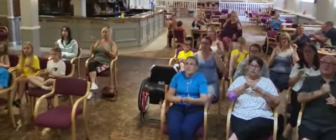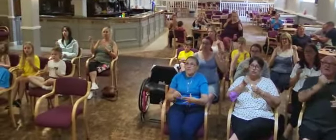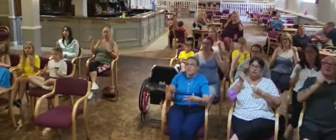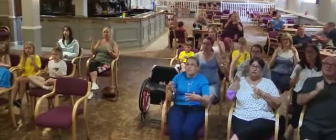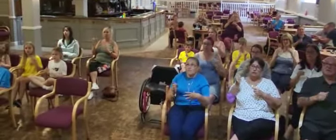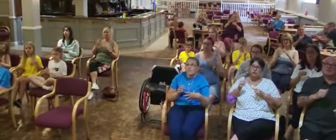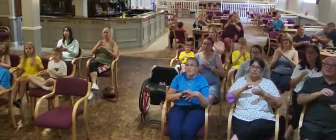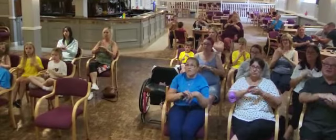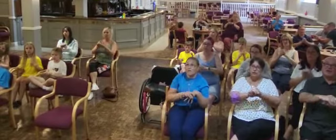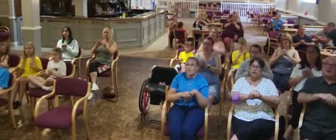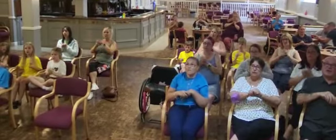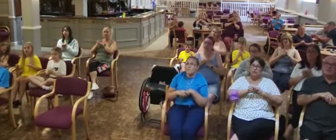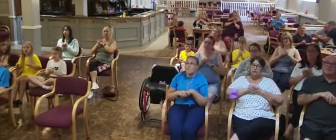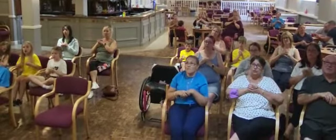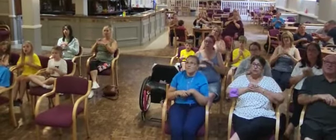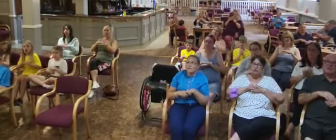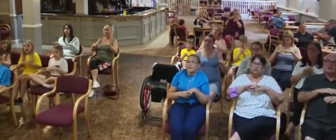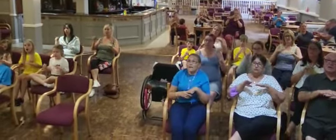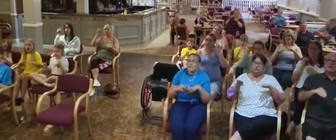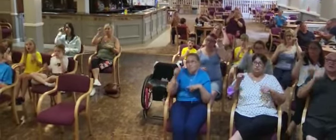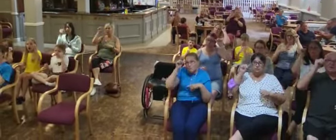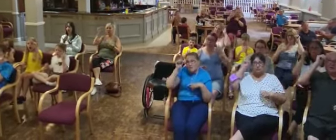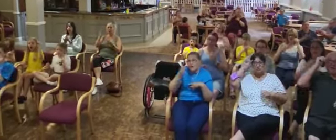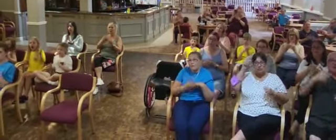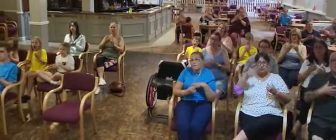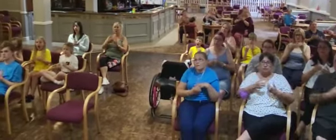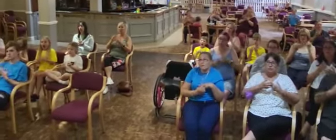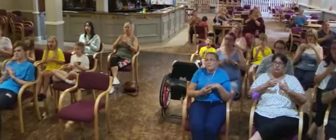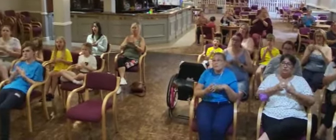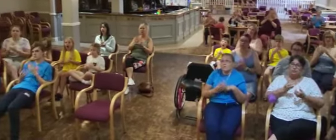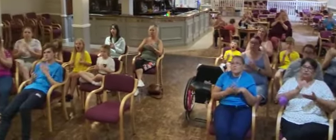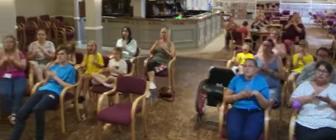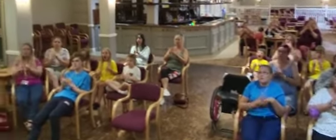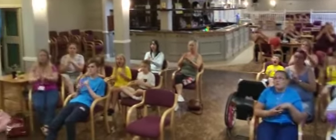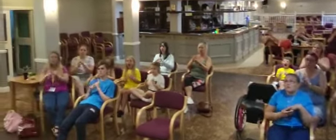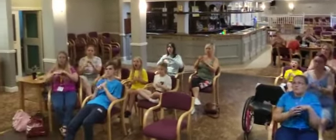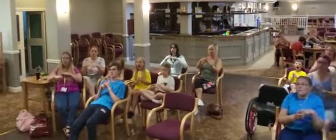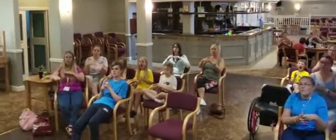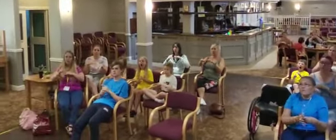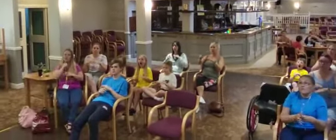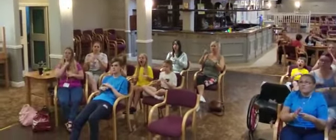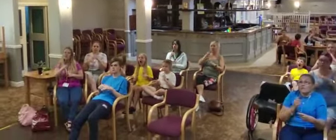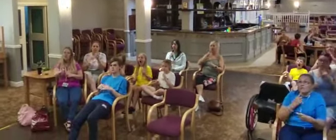She took my heart I don't know how it happened We did the floor, she said